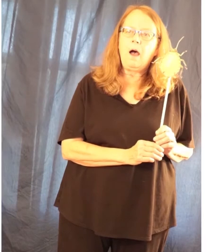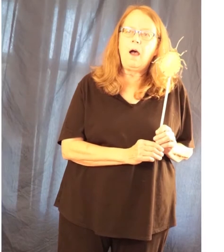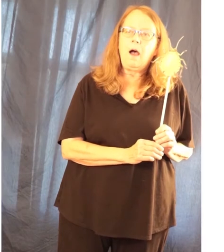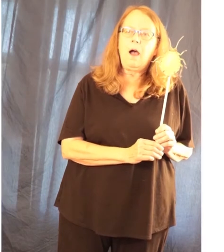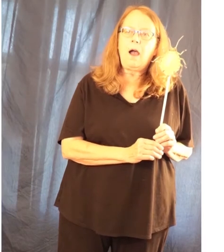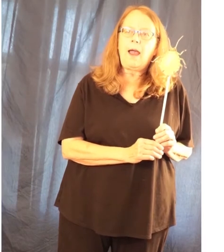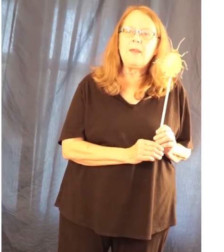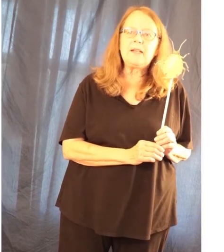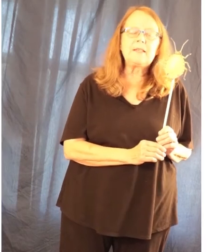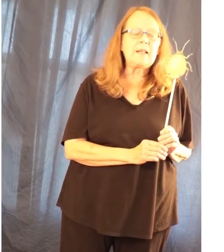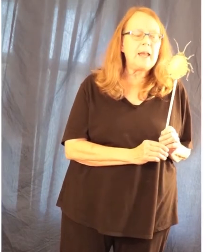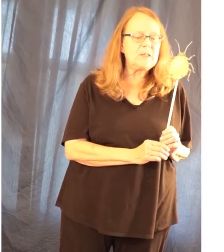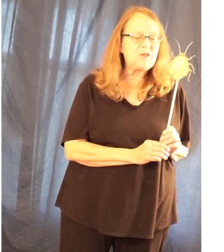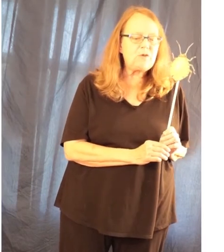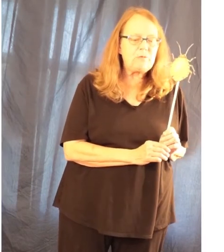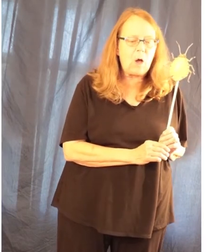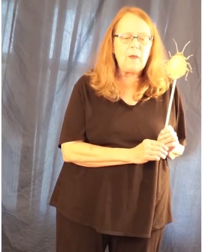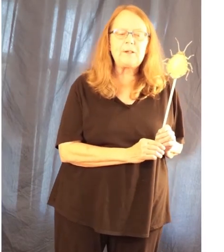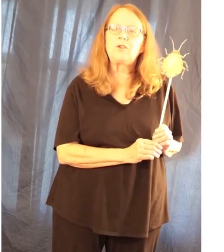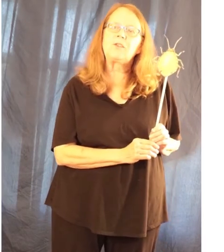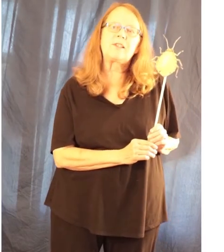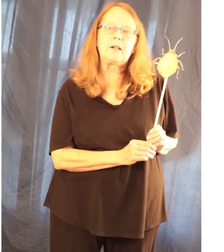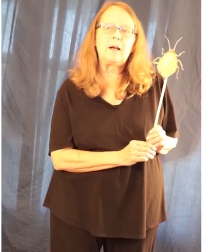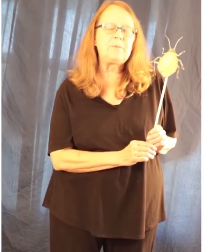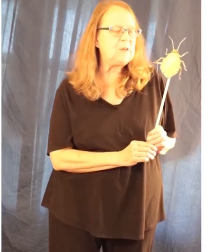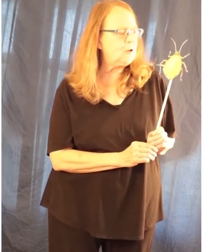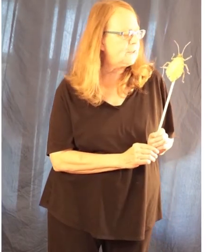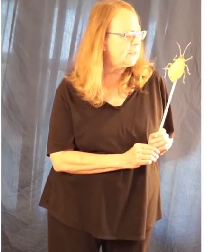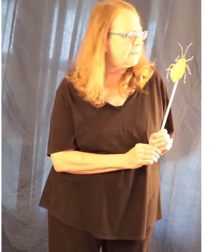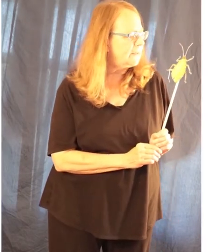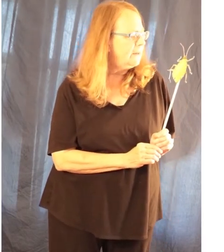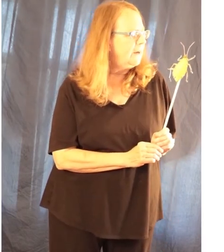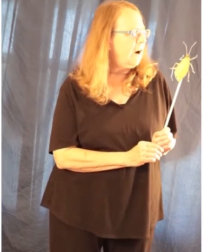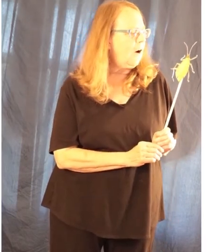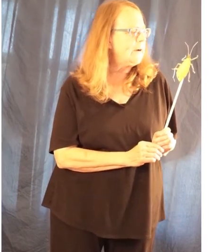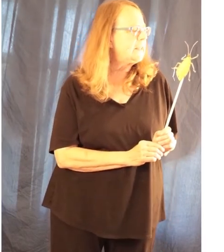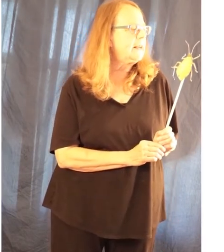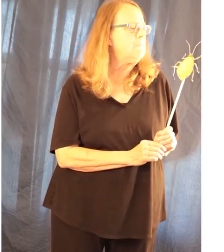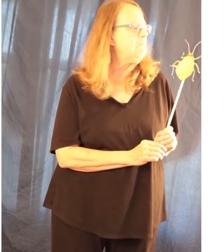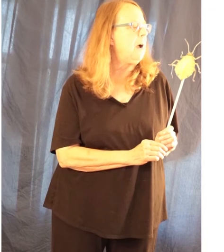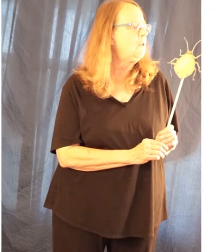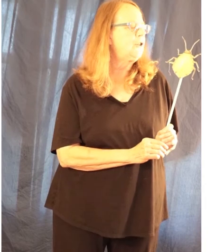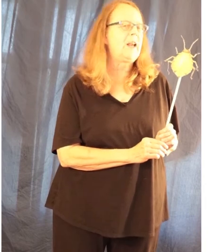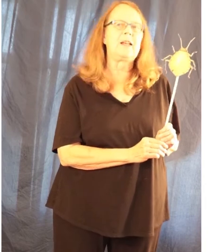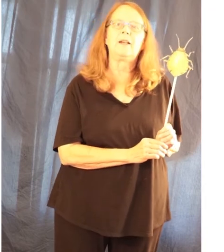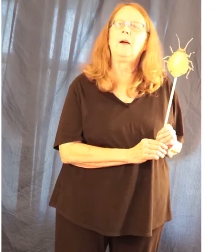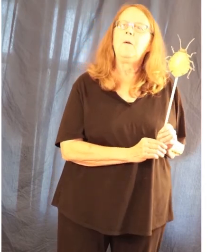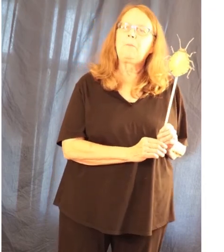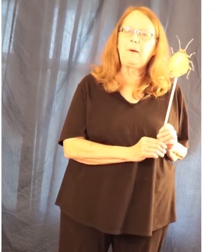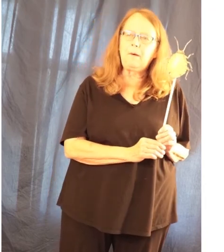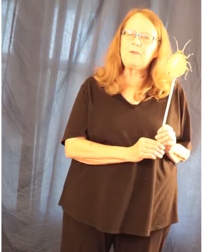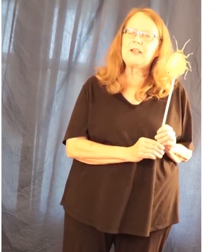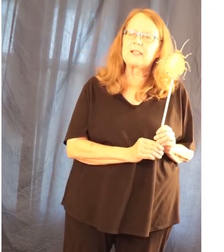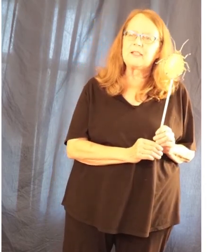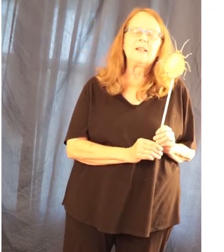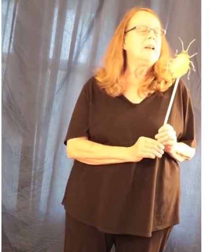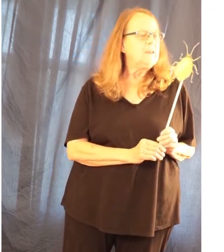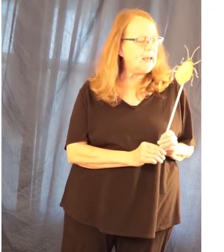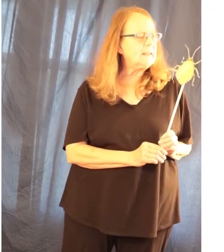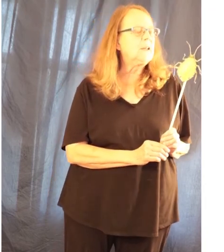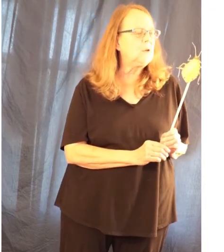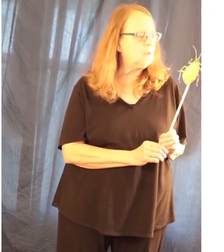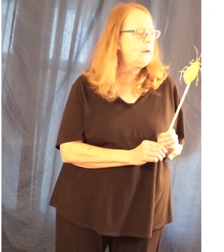and then it's like a straw that you suck up the juices. Oh, it's like a milkshake. Perfect.